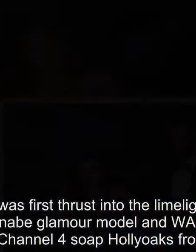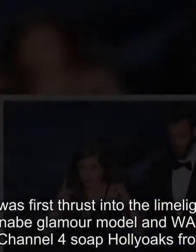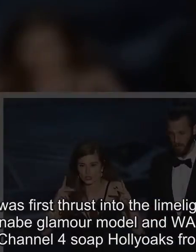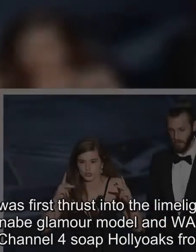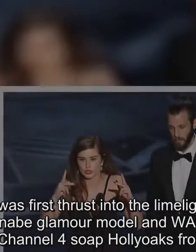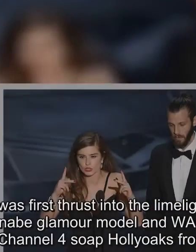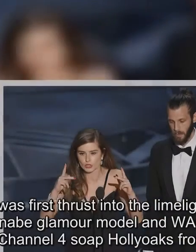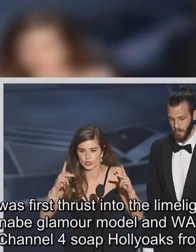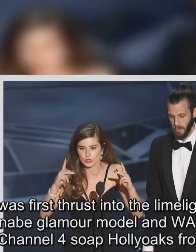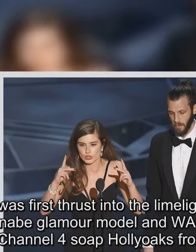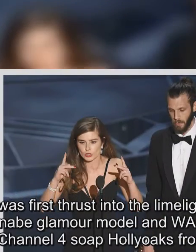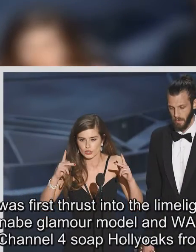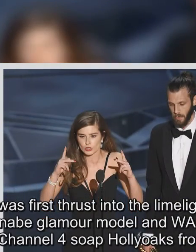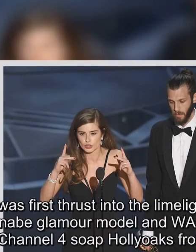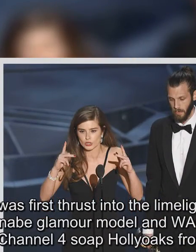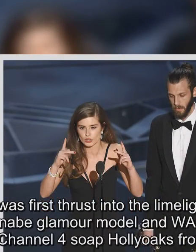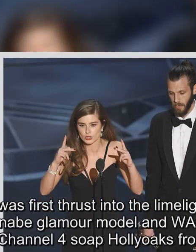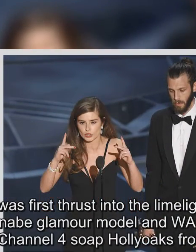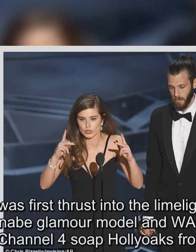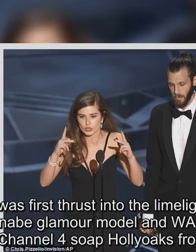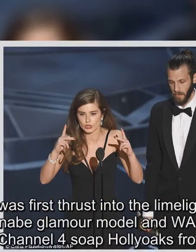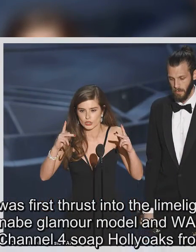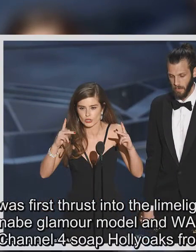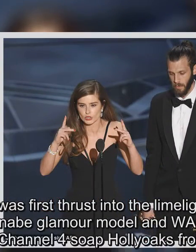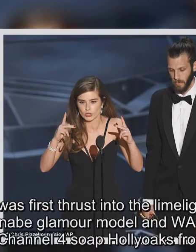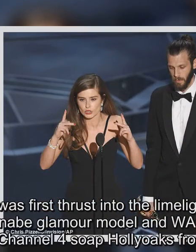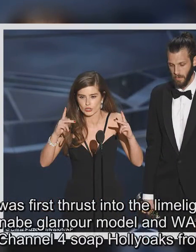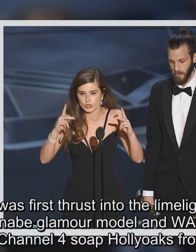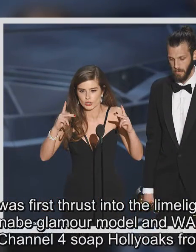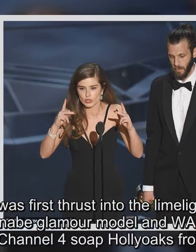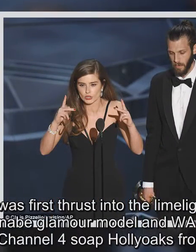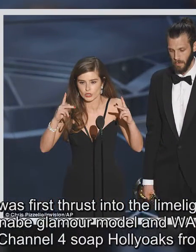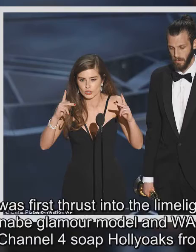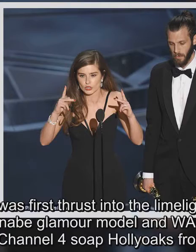soap Hollyoaks from 2010 to 2013.